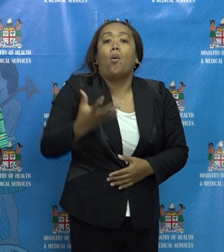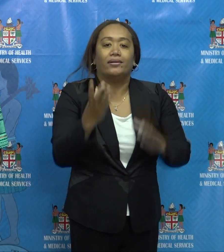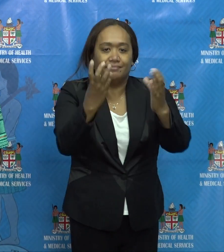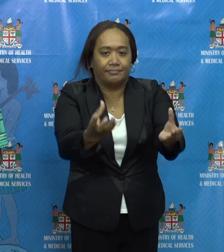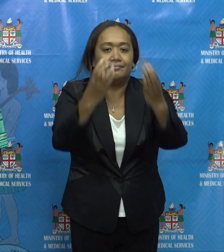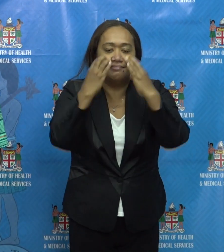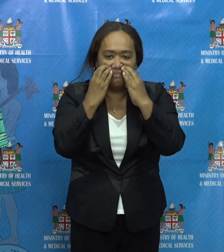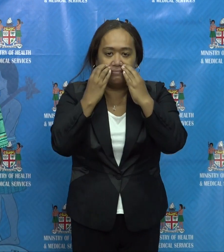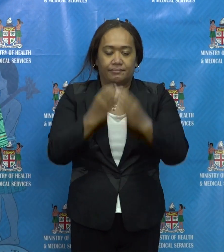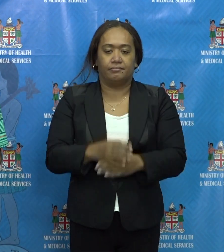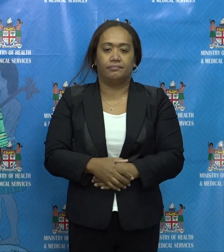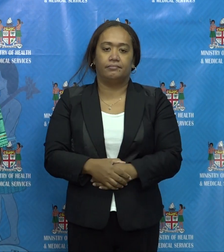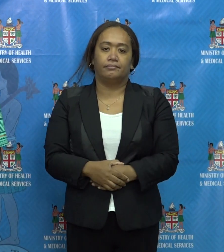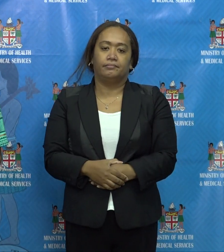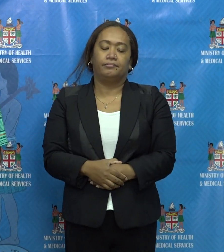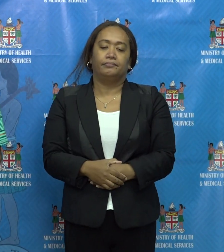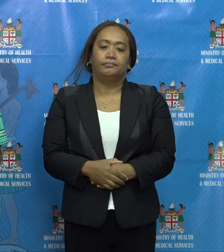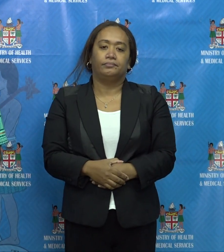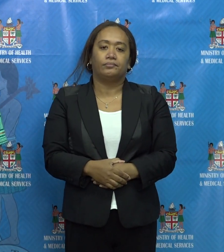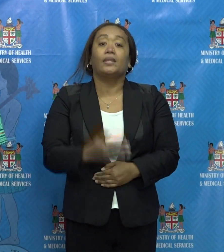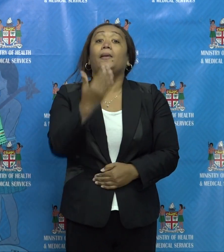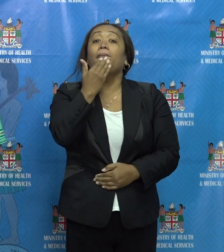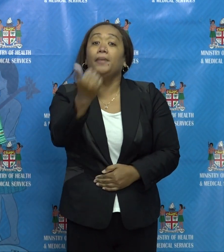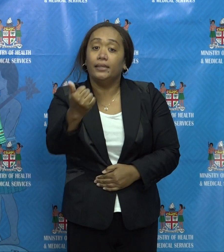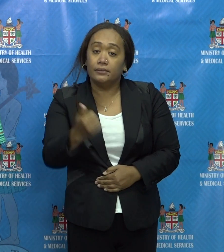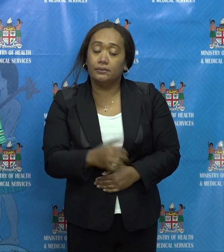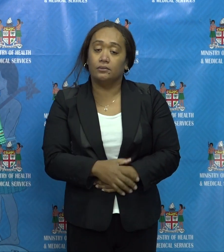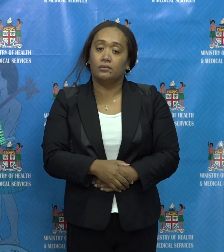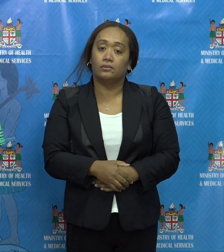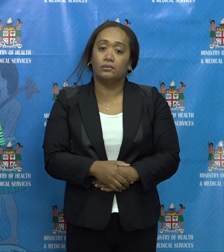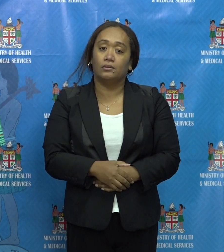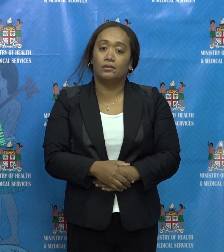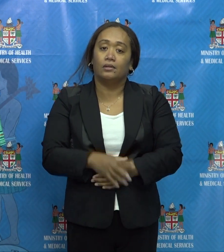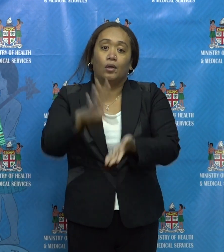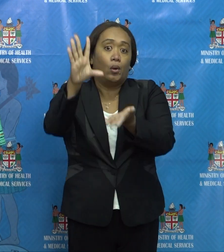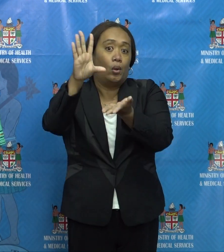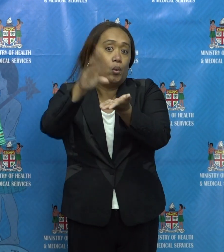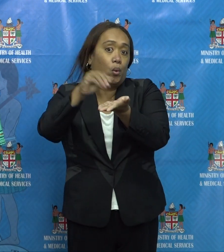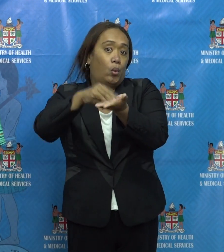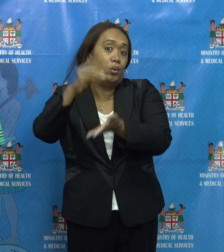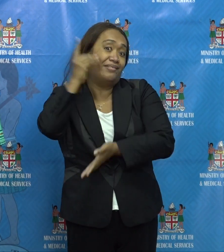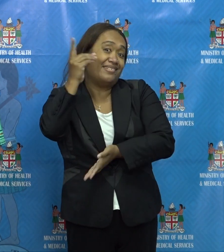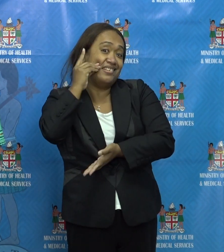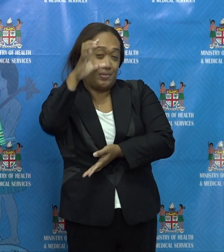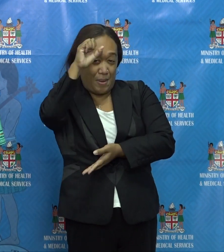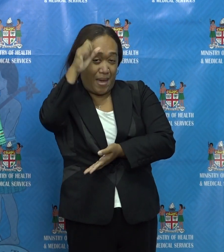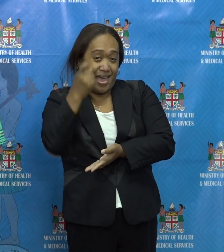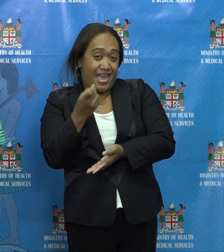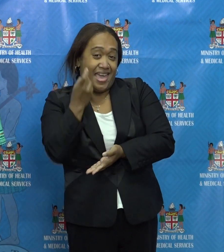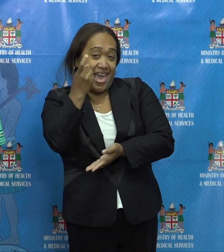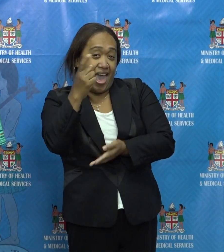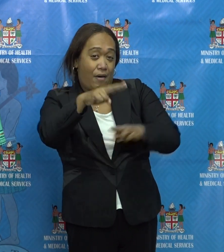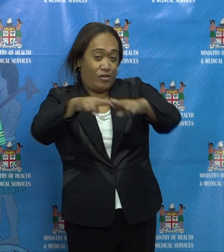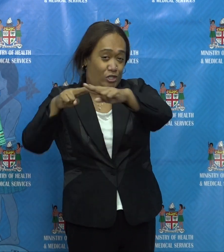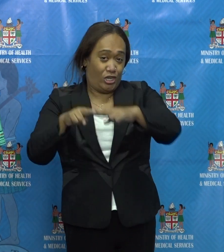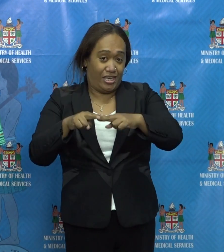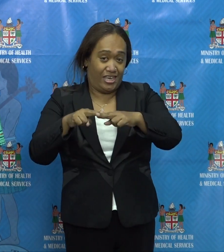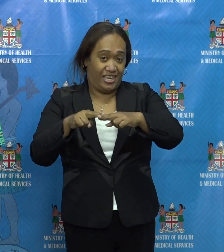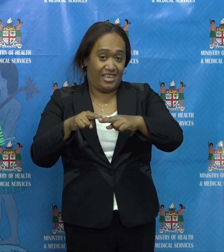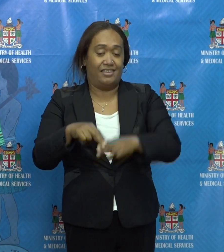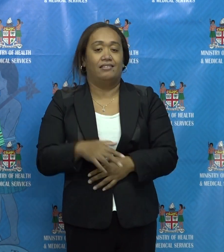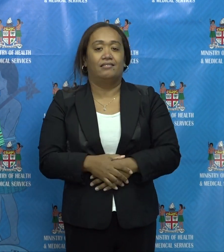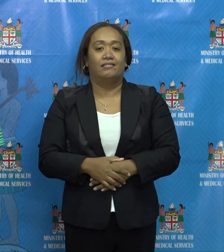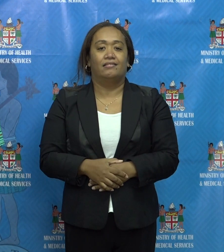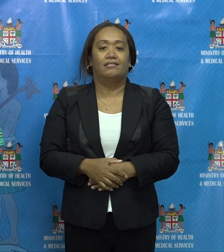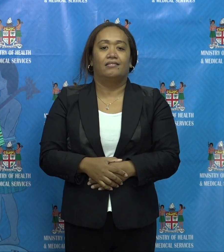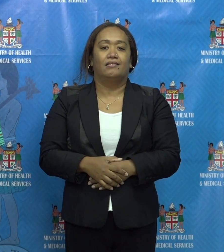you at risk. And please, download Kfegi. Keep your Bluetooth switched on when